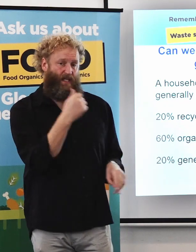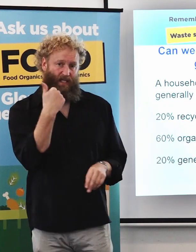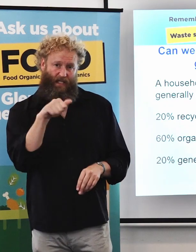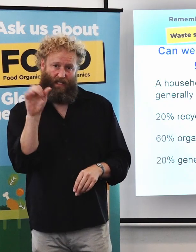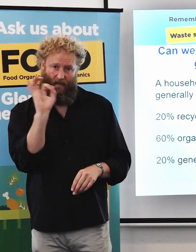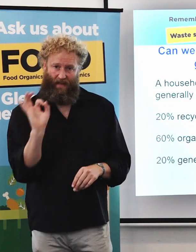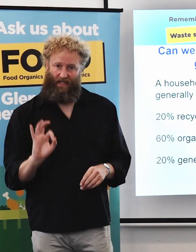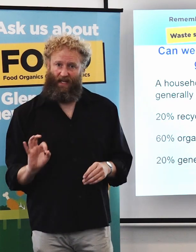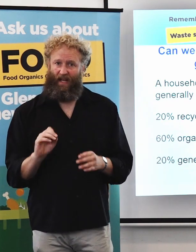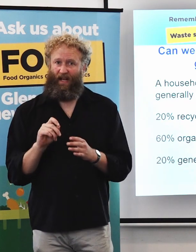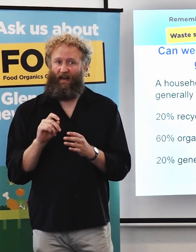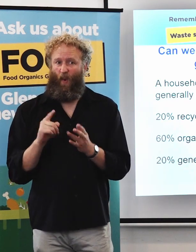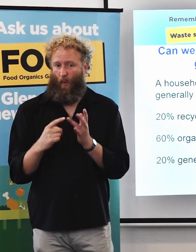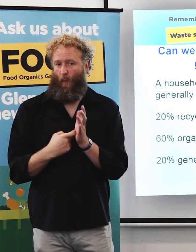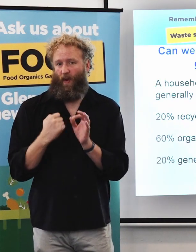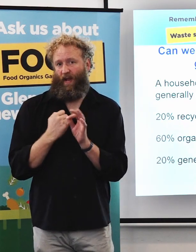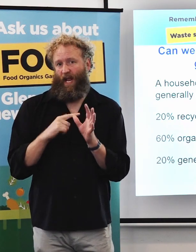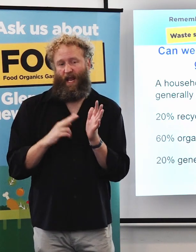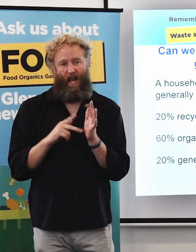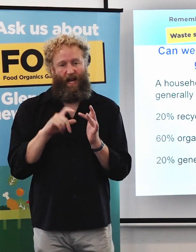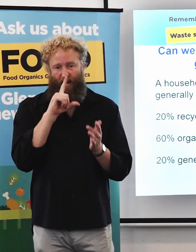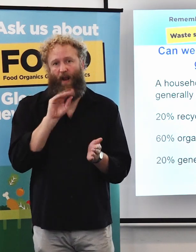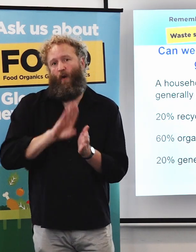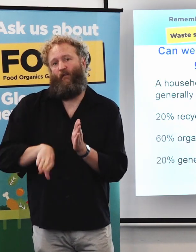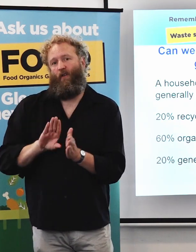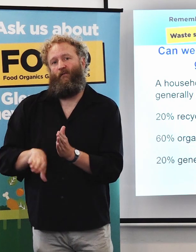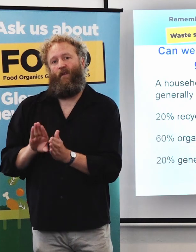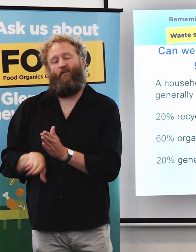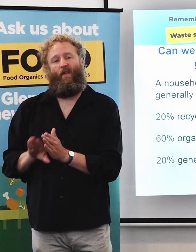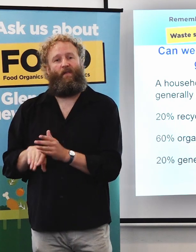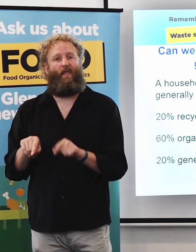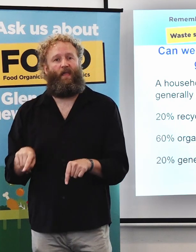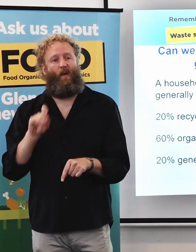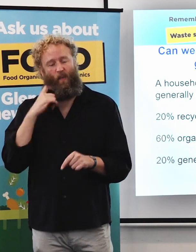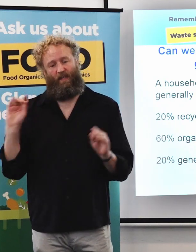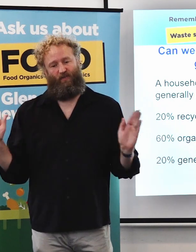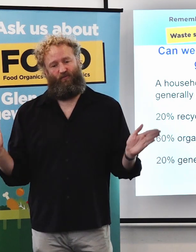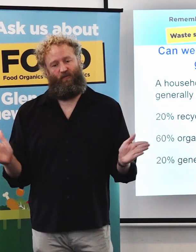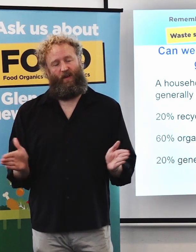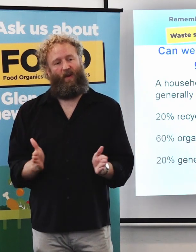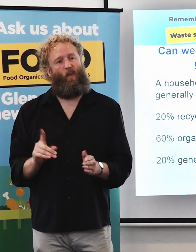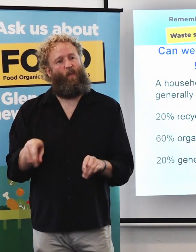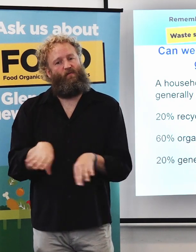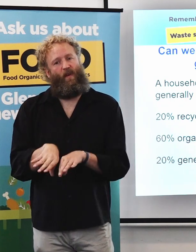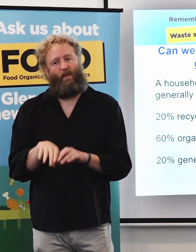we can actually take that out and decrease the size of what our waste is that's going to our landfills,